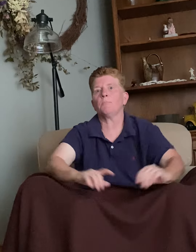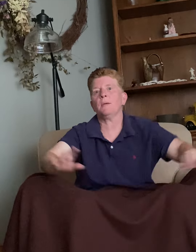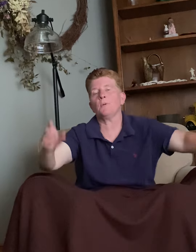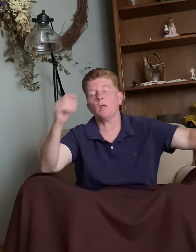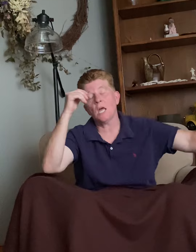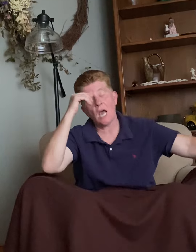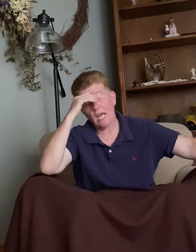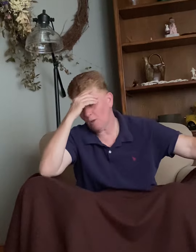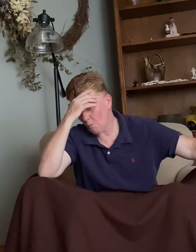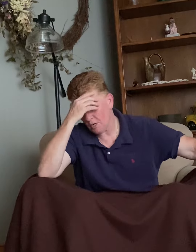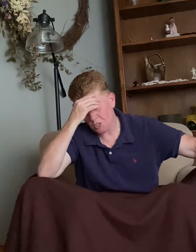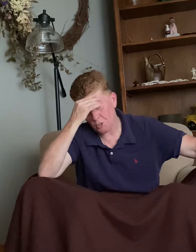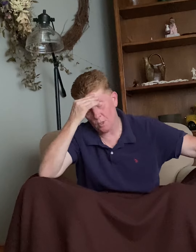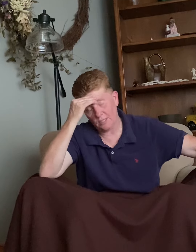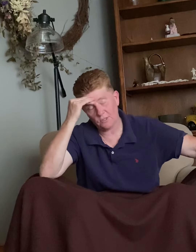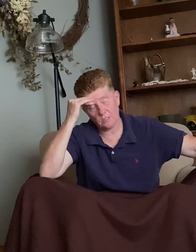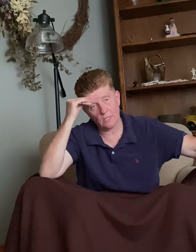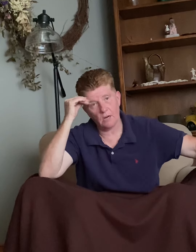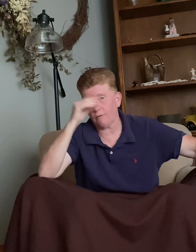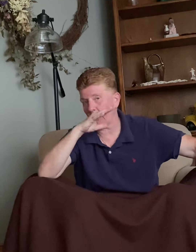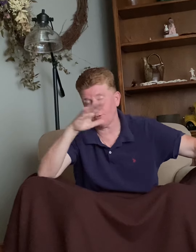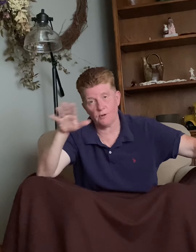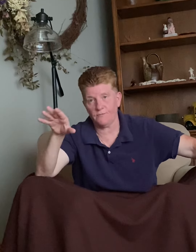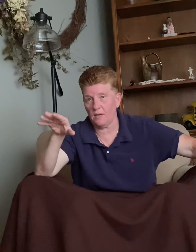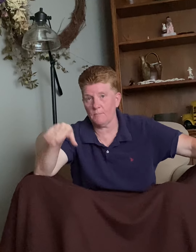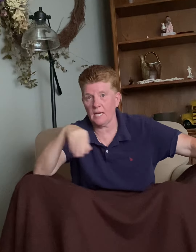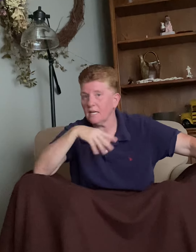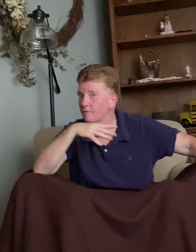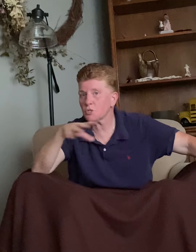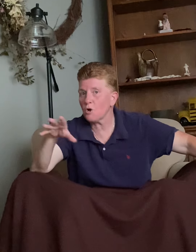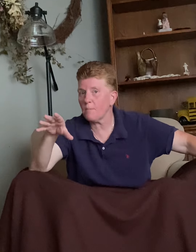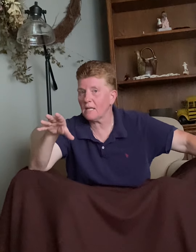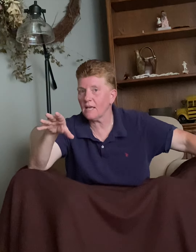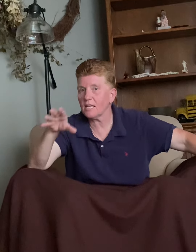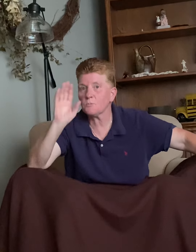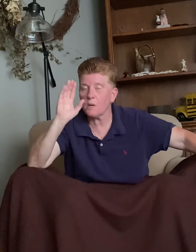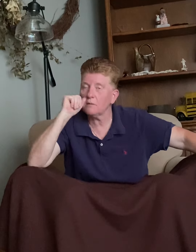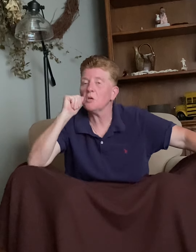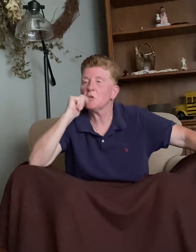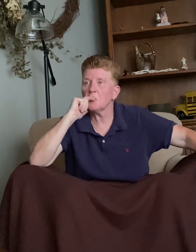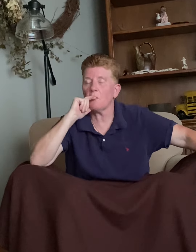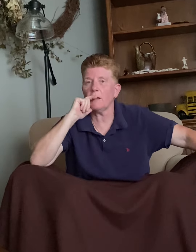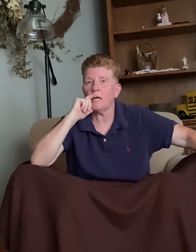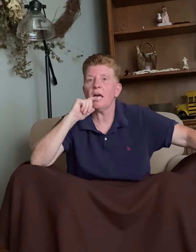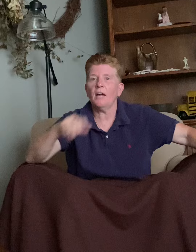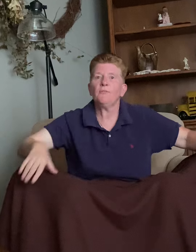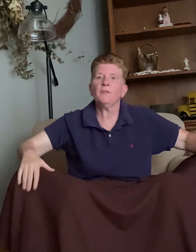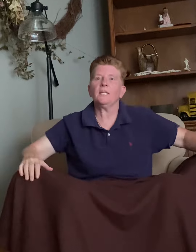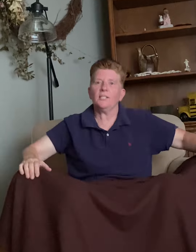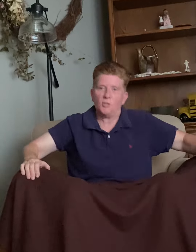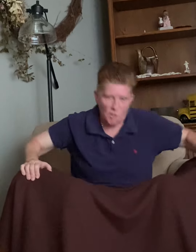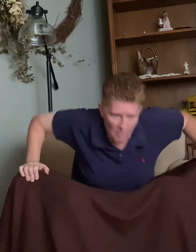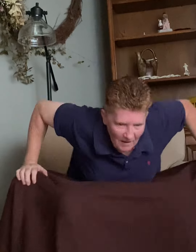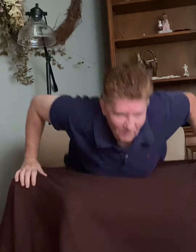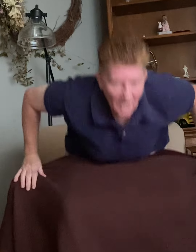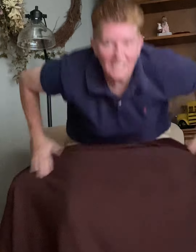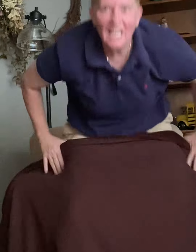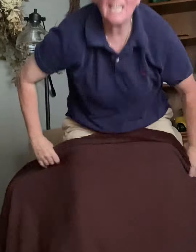people, I don't wear shorts around for our family. I never show my legs. But, you know what? I feel the need to show my fucking legs